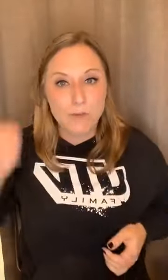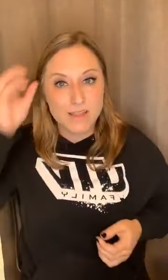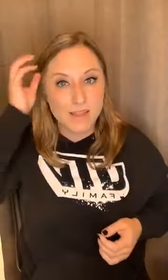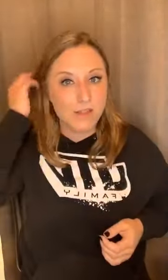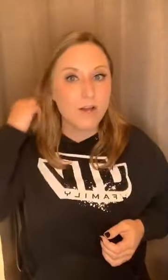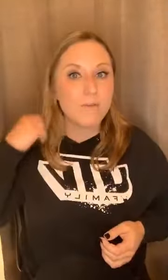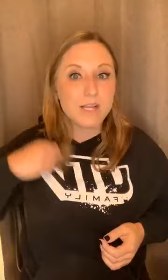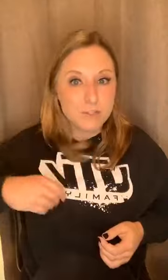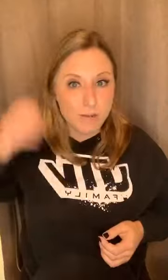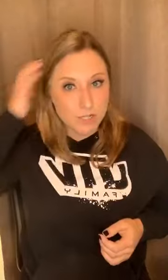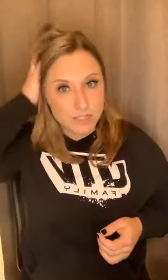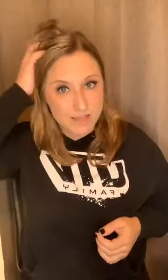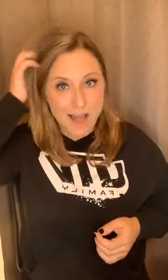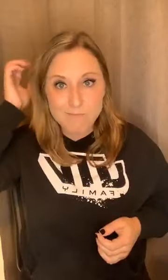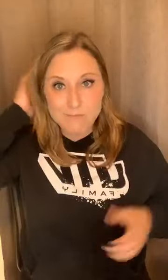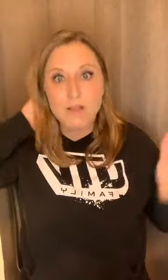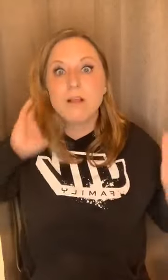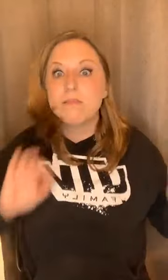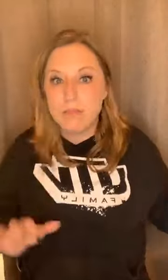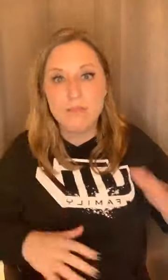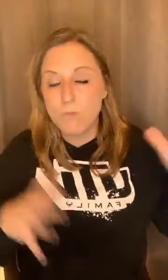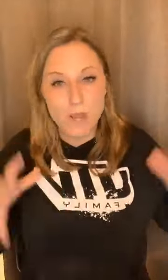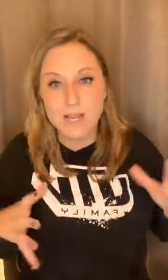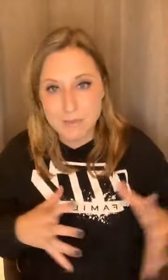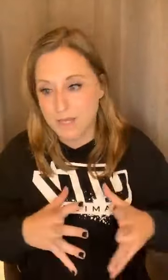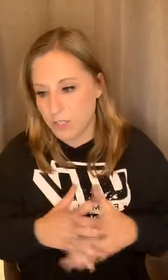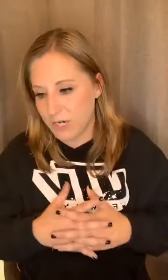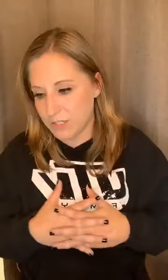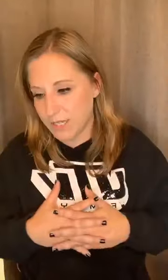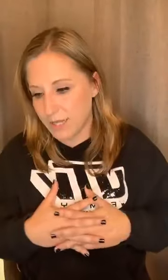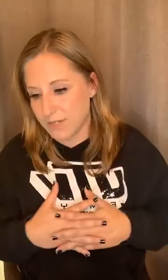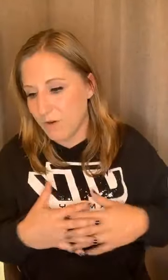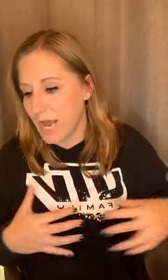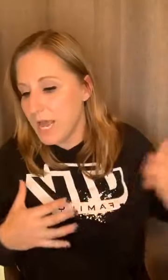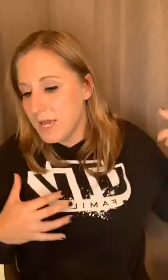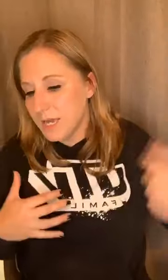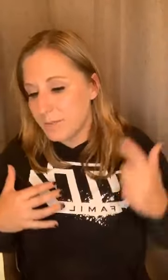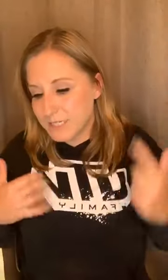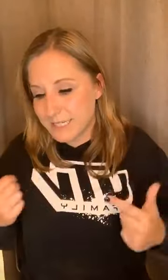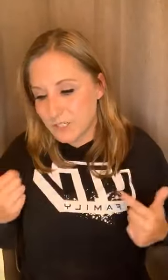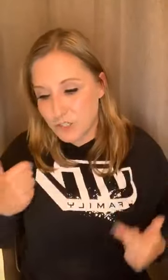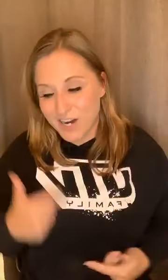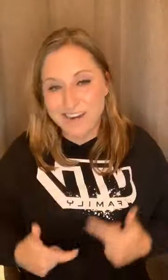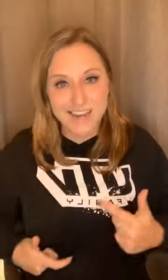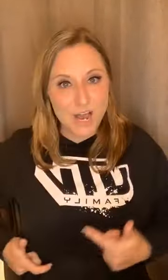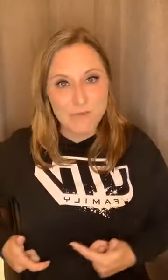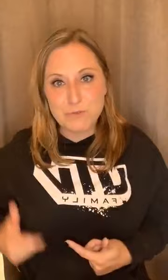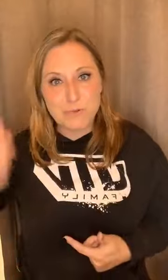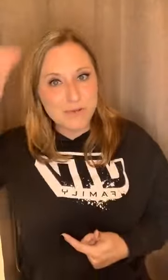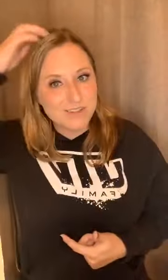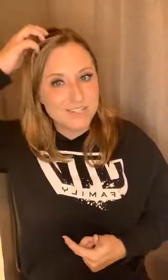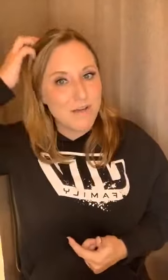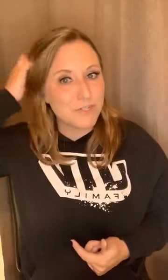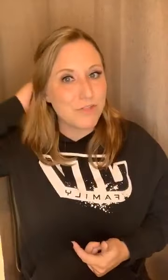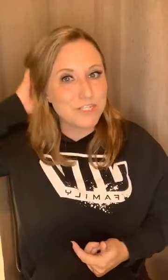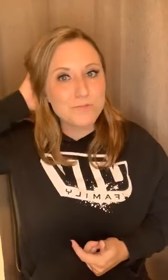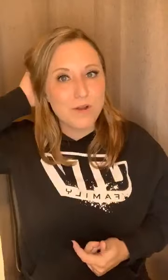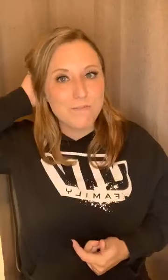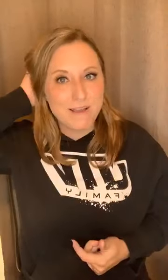way that they look, and we can stop judging them, we could make a change as a collective. Okay. Number six is start getting comfortable with yourself. So this is one of my